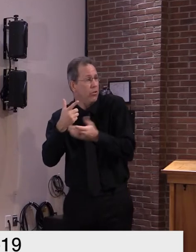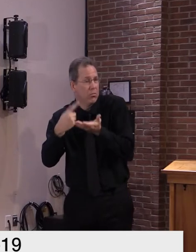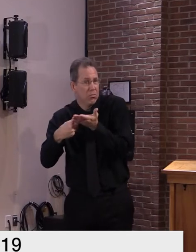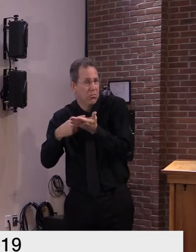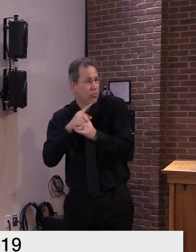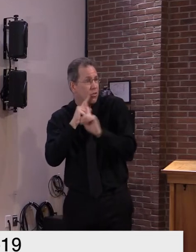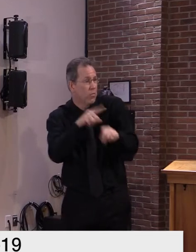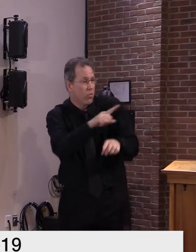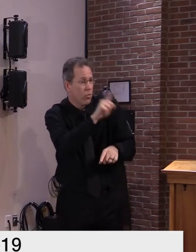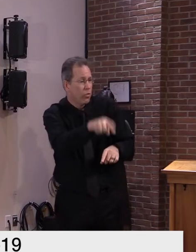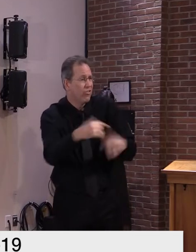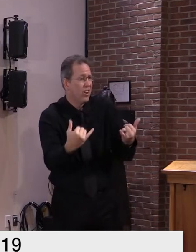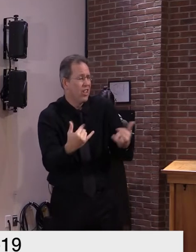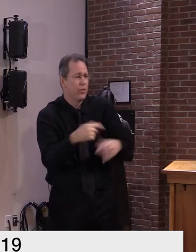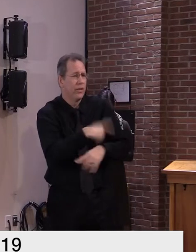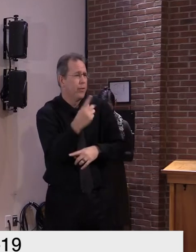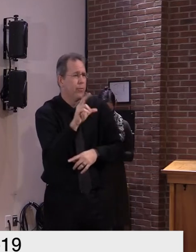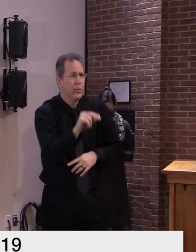i just don't have the answers